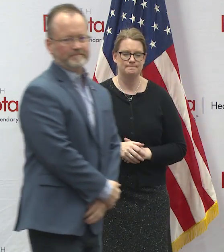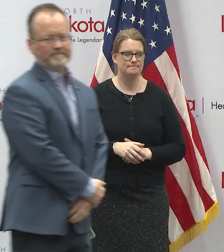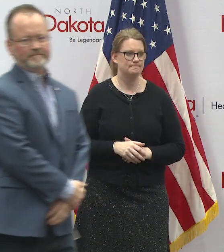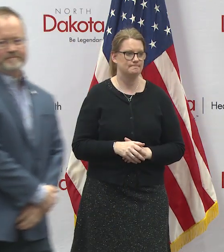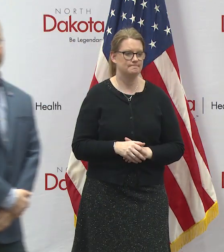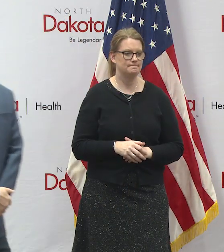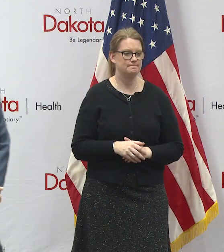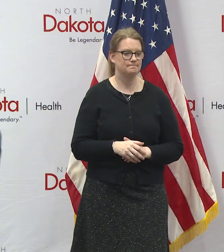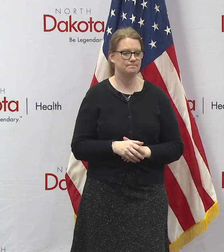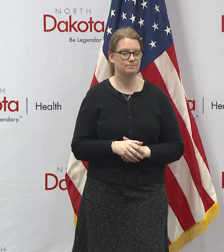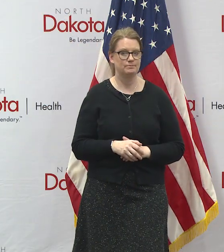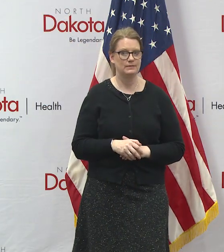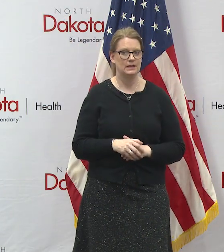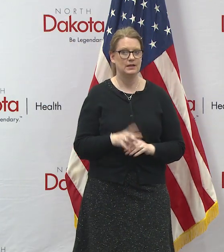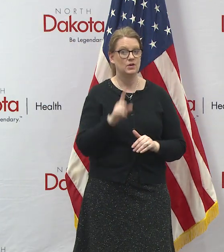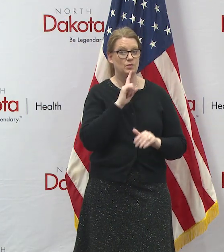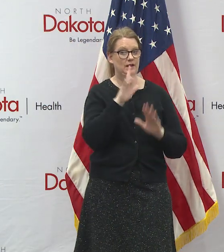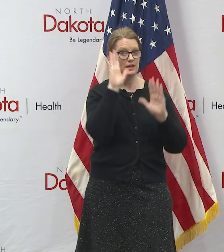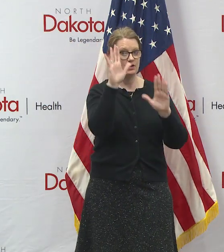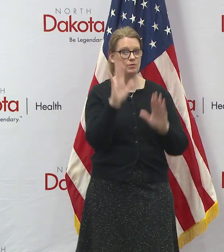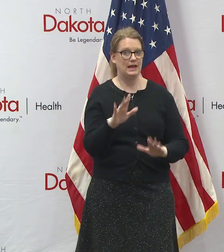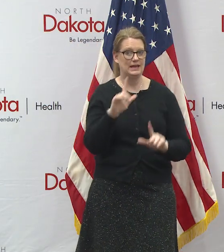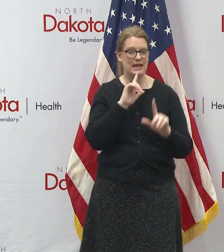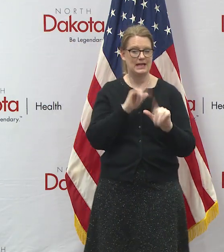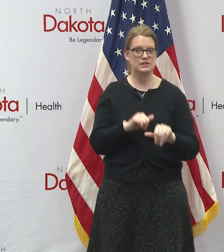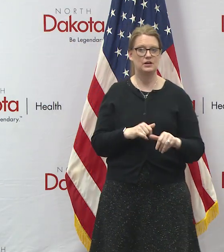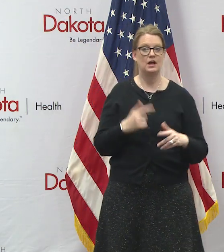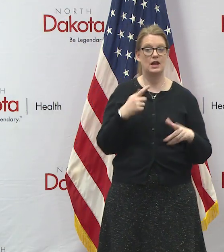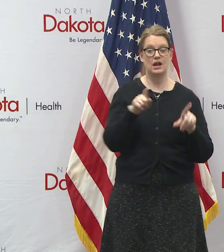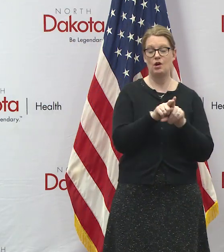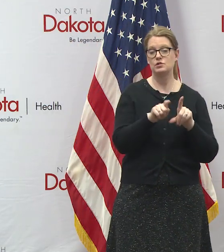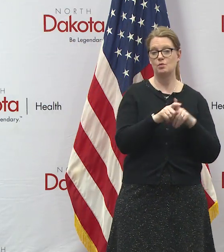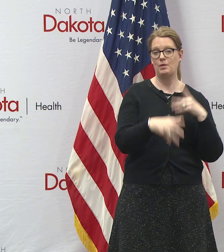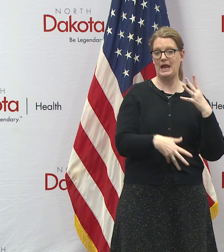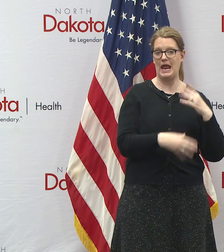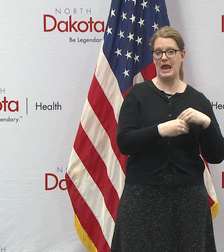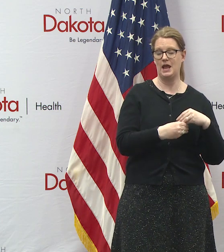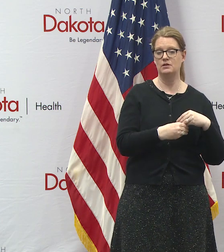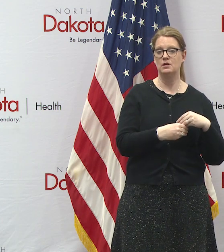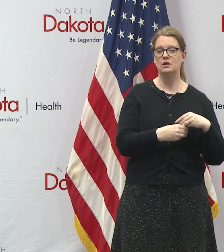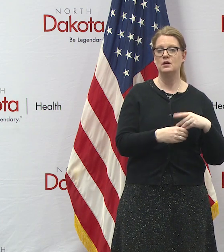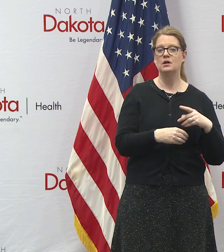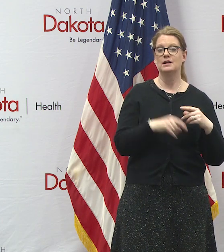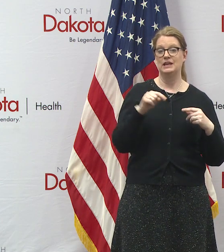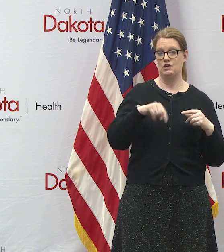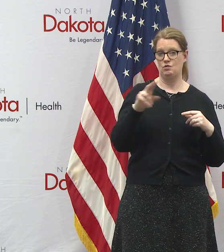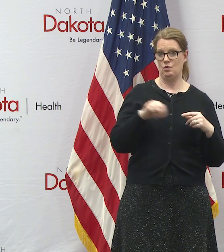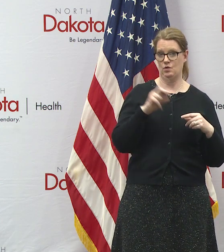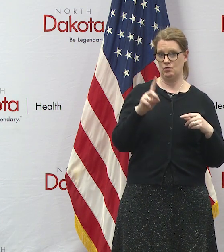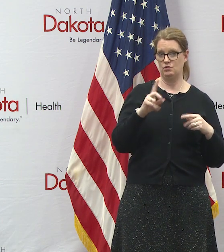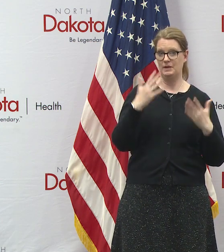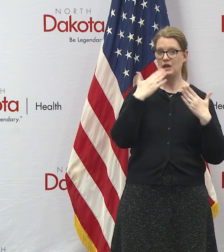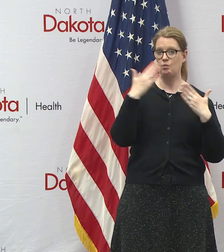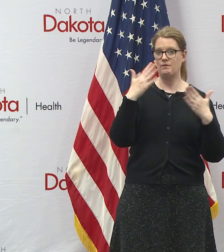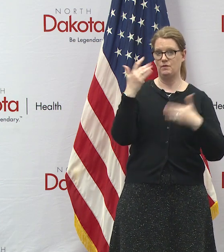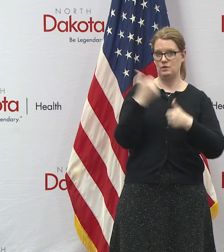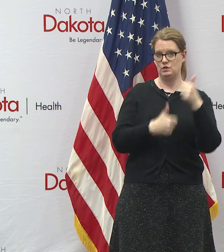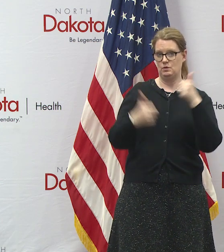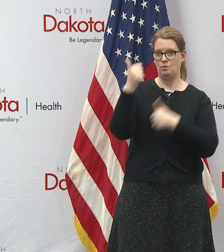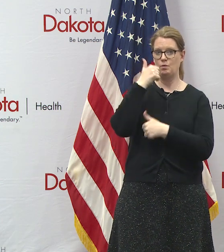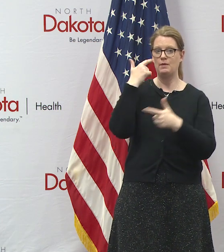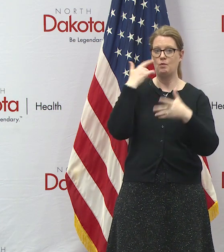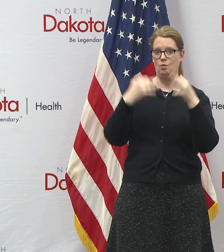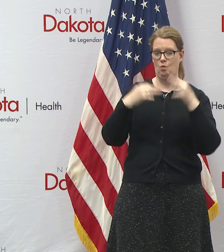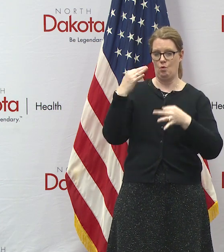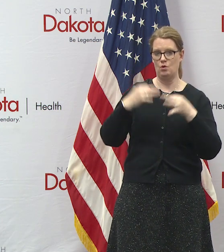i i would it's a great answer by the lieutenant governor i would just add to that that we in north dakota should be grateful for the supreme court ruling